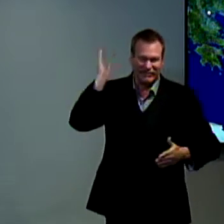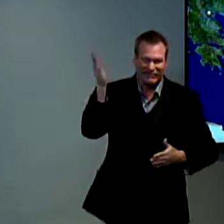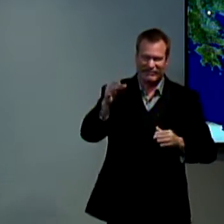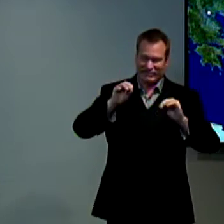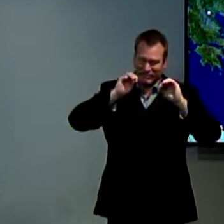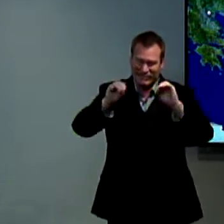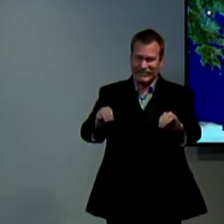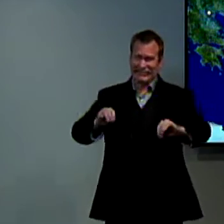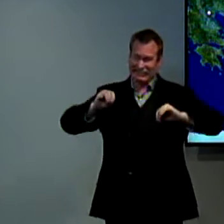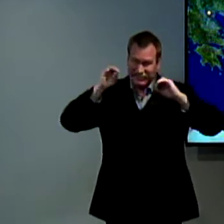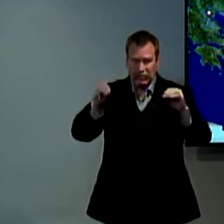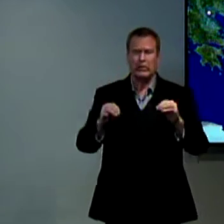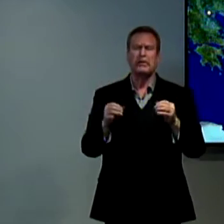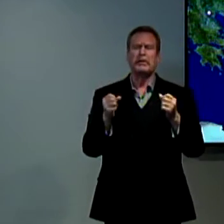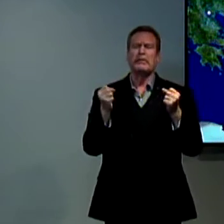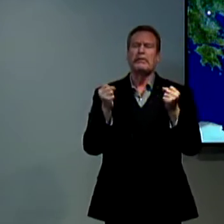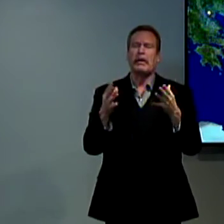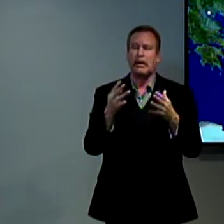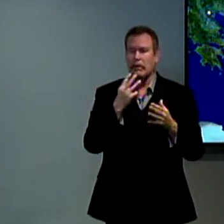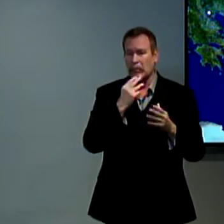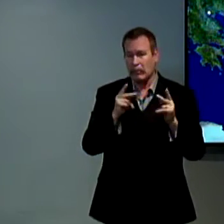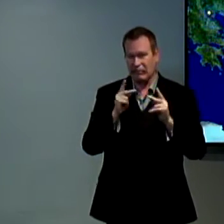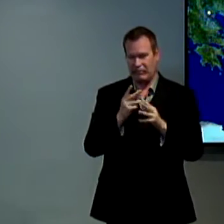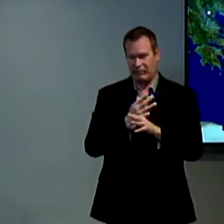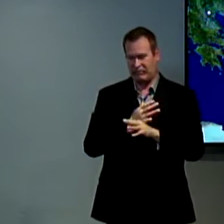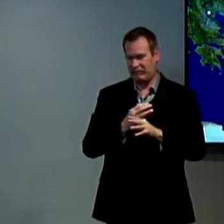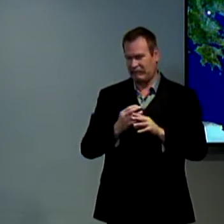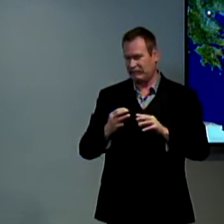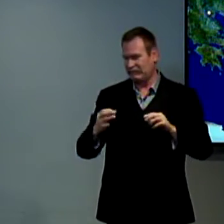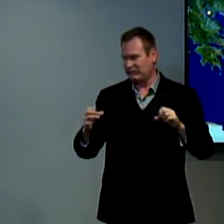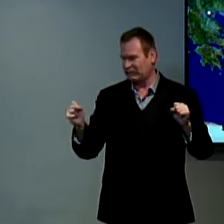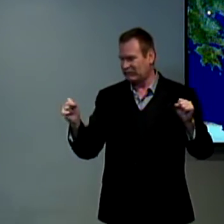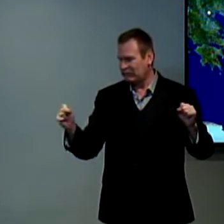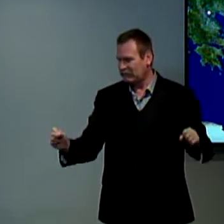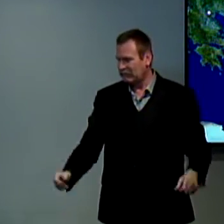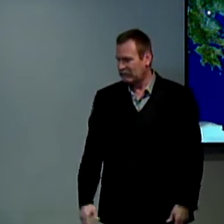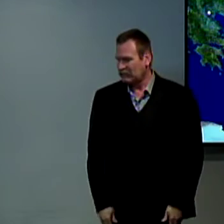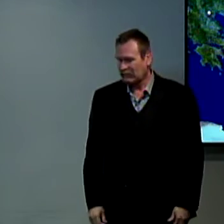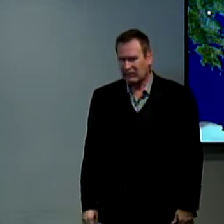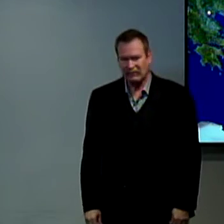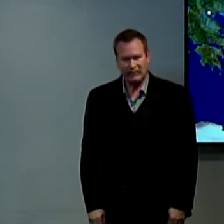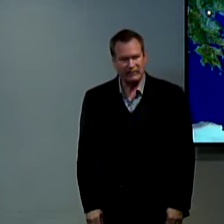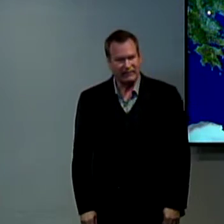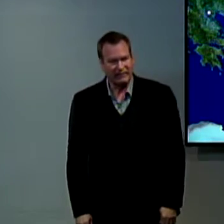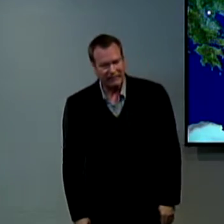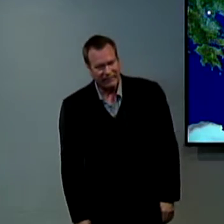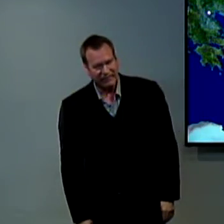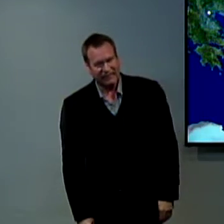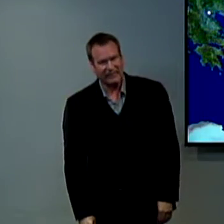he would continue with his preaching and teaching these people because he wanted the Jewish people to be saved